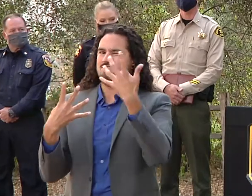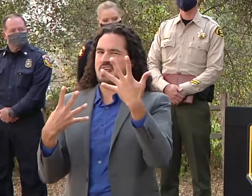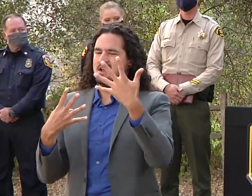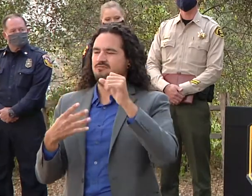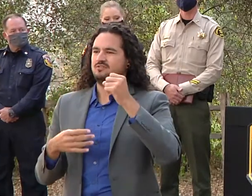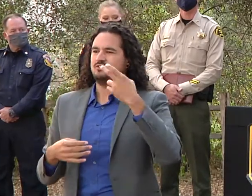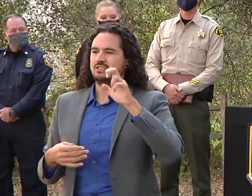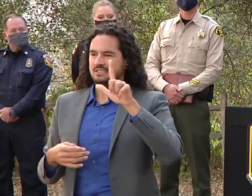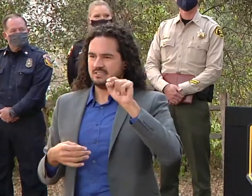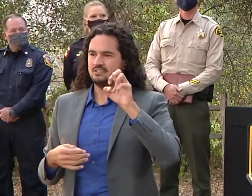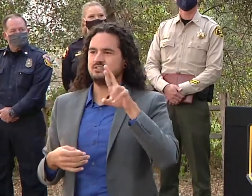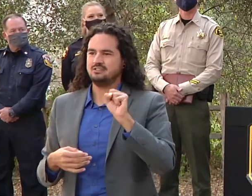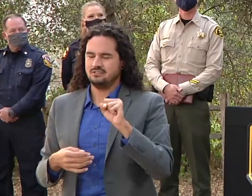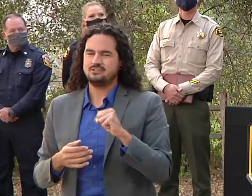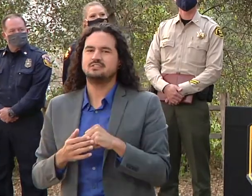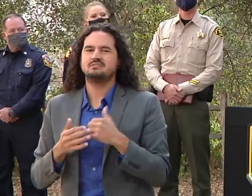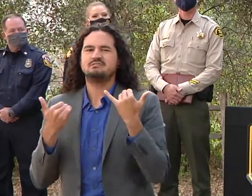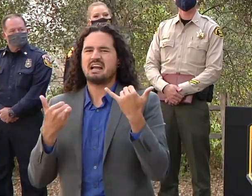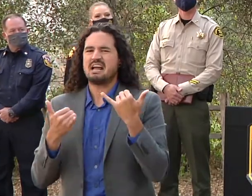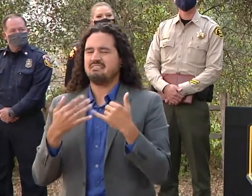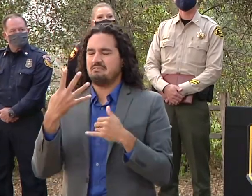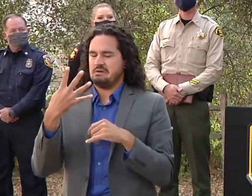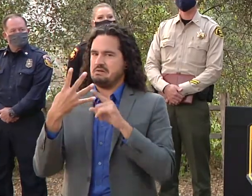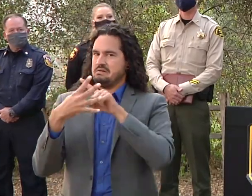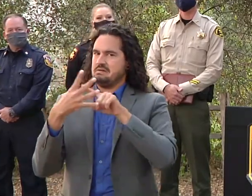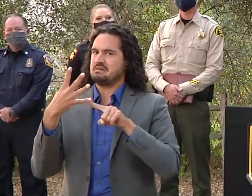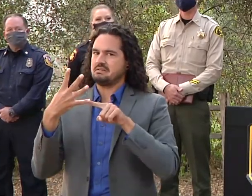shelters in Santa Cruz County? There's four shelters in Santa Cruz County.